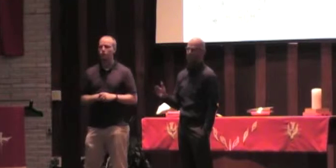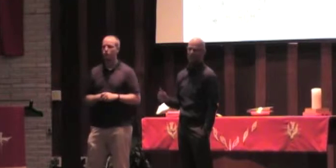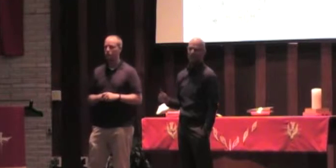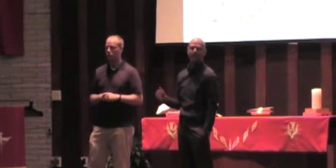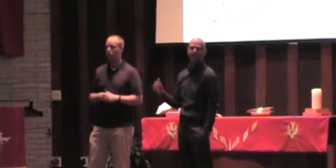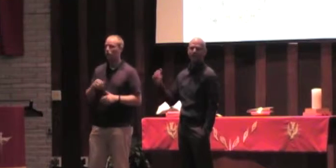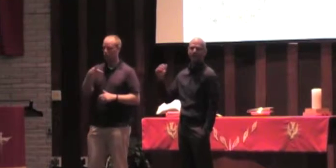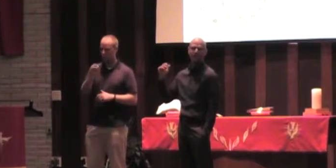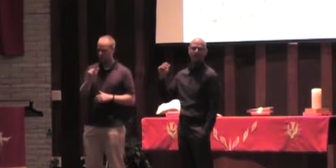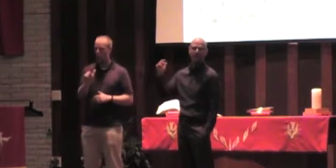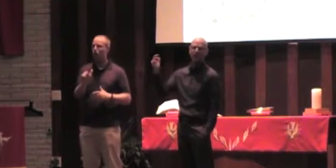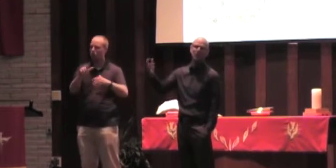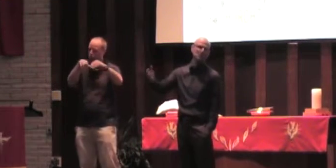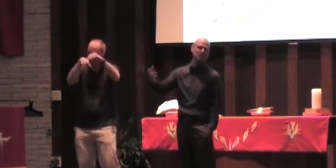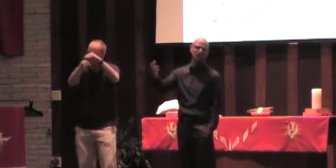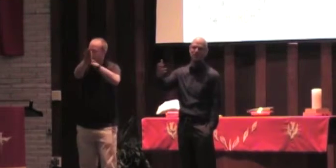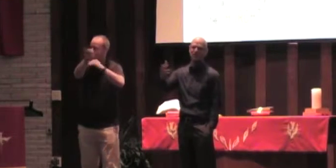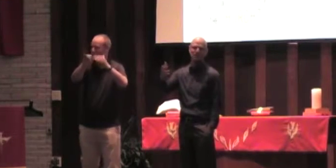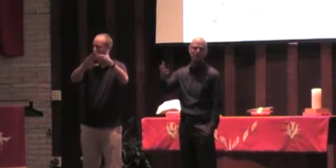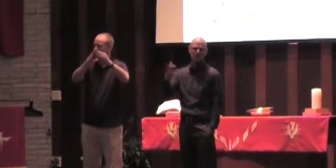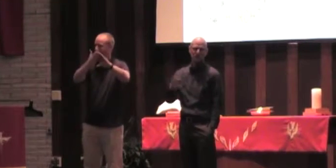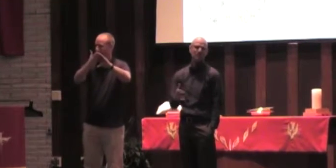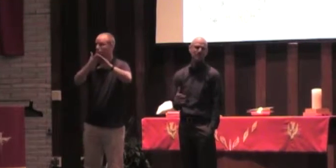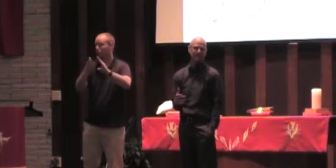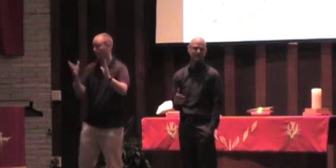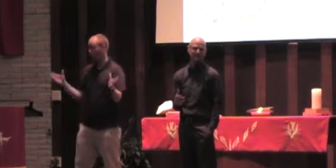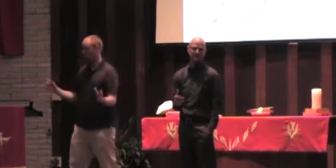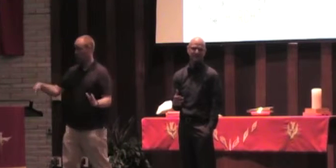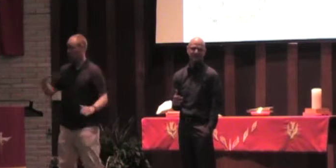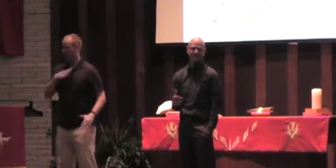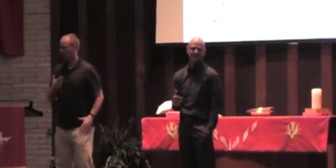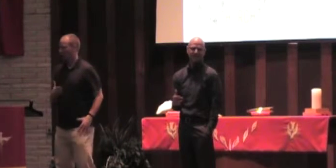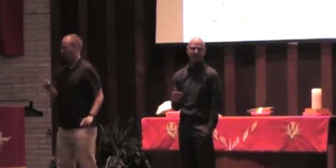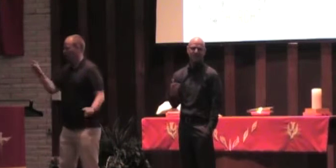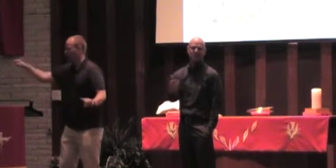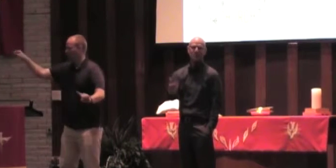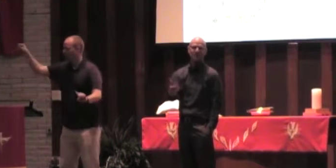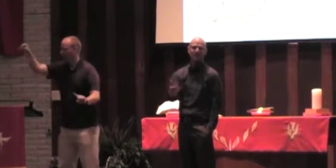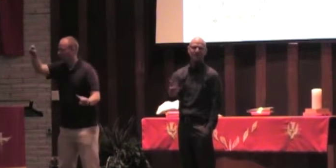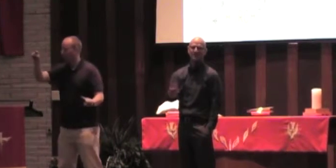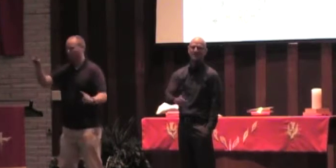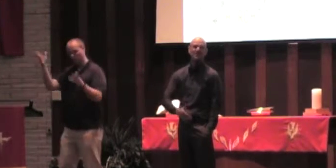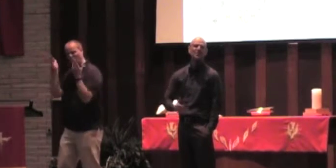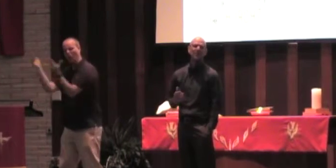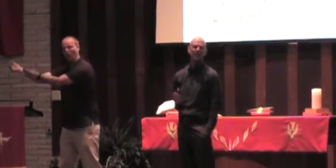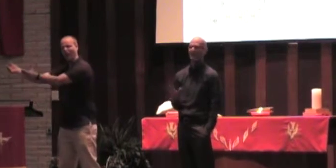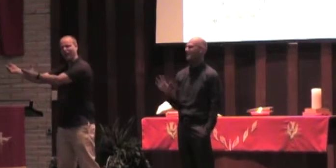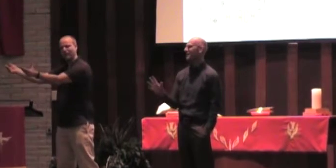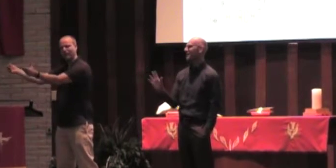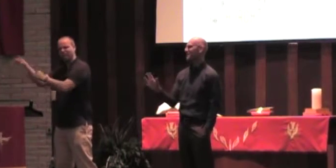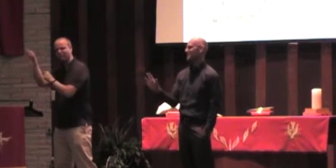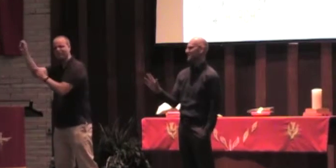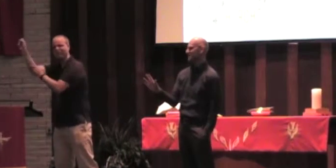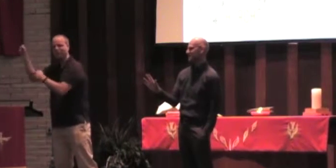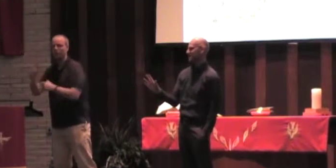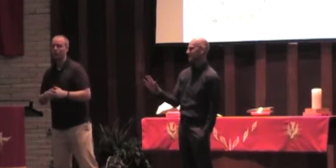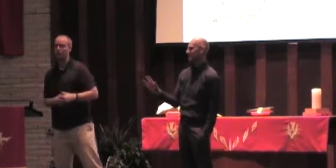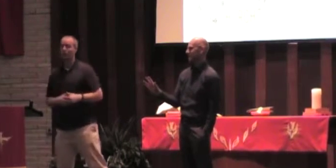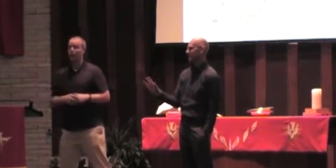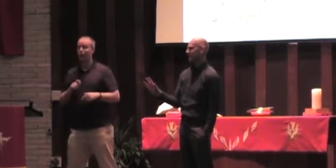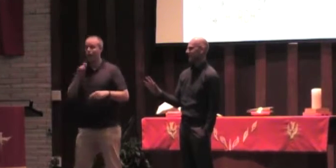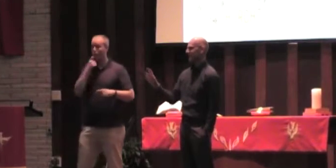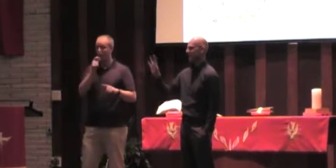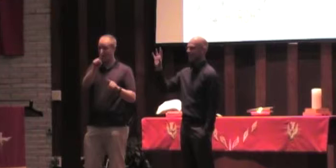So Paul went, and my encouragement for you is, will you do it? And as you do it, here's the cool thing about Ephesus.